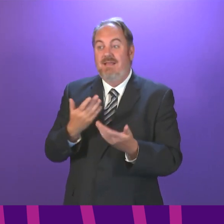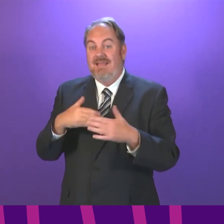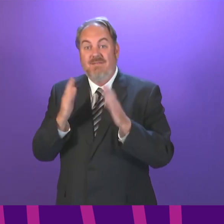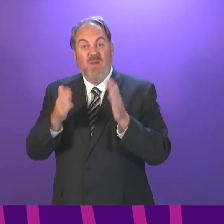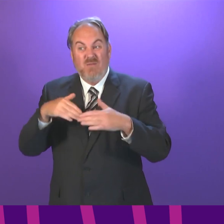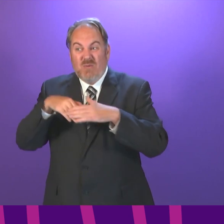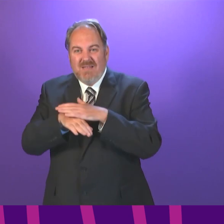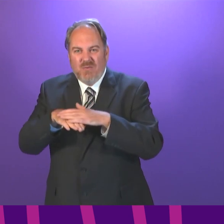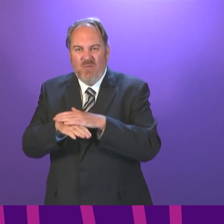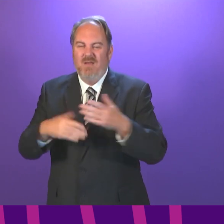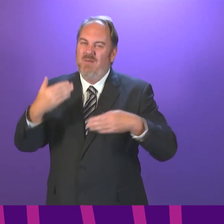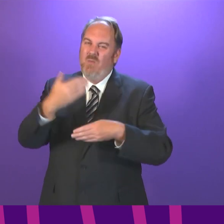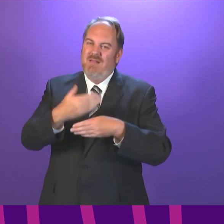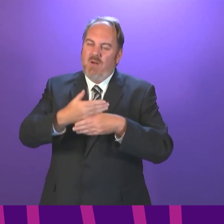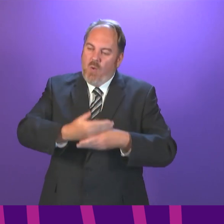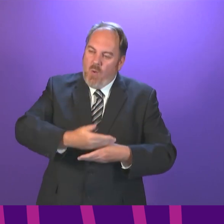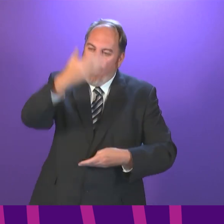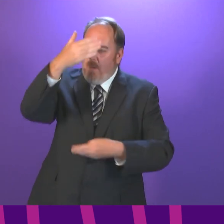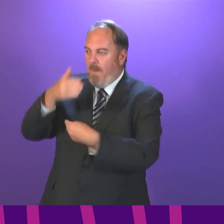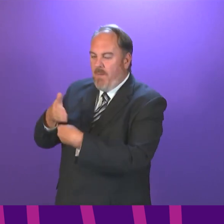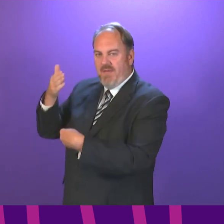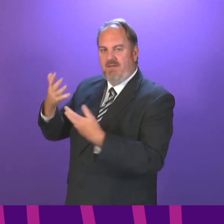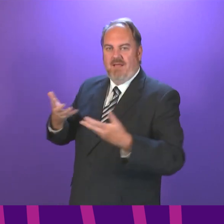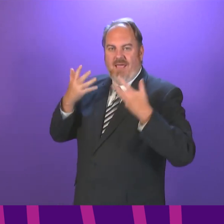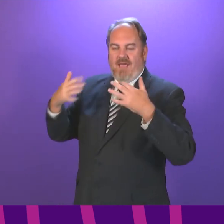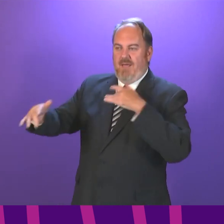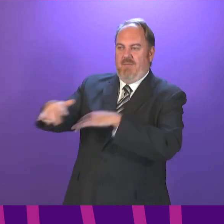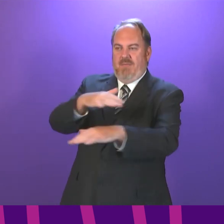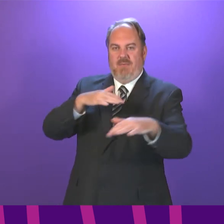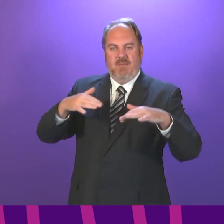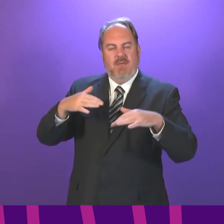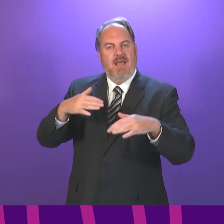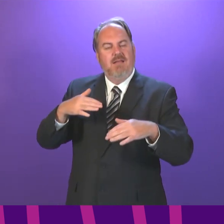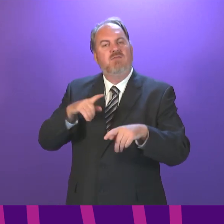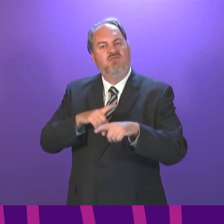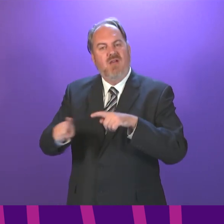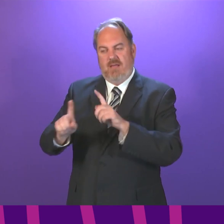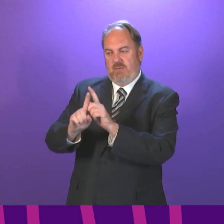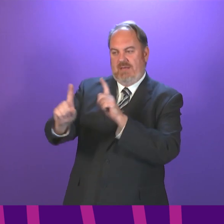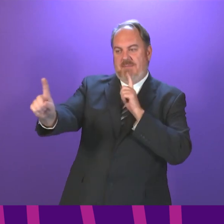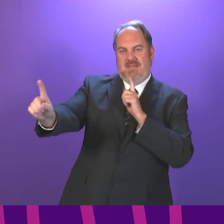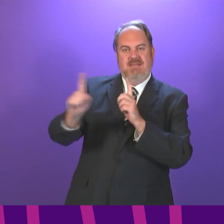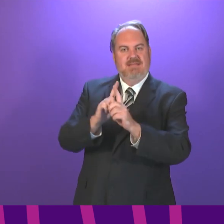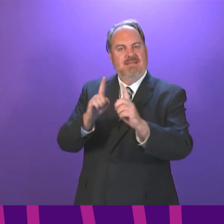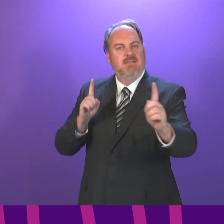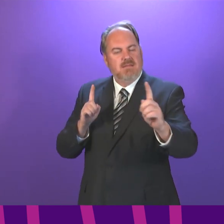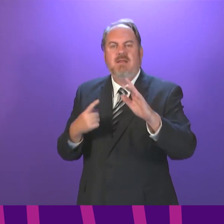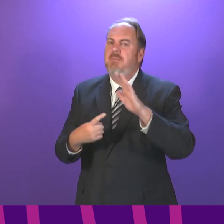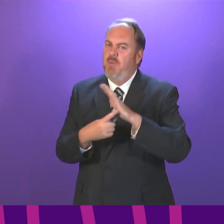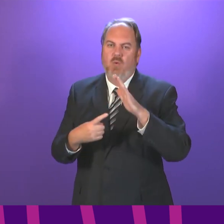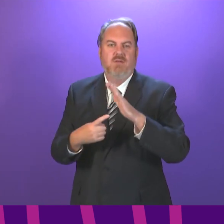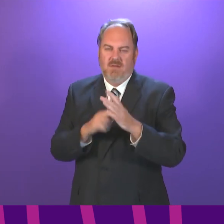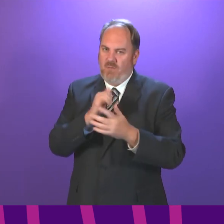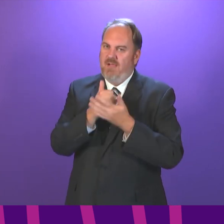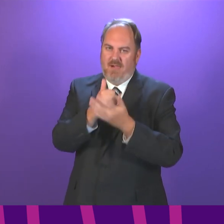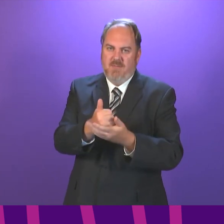ventilated a room is, the safer it will be. Remember that keeping some distance from people in other households and avoiding crowded indoor places,